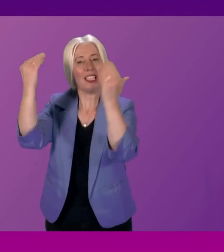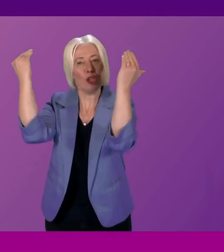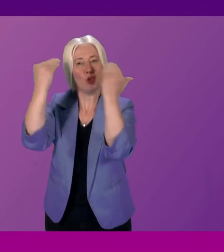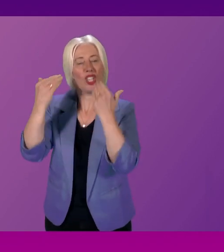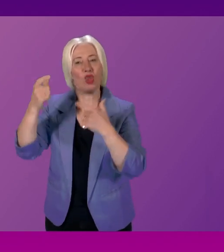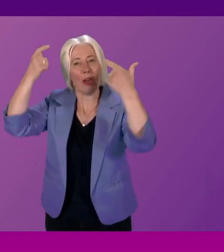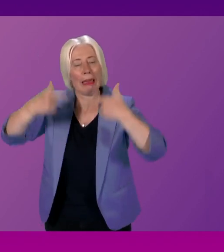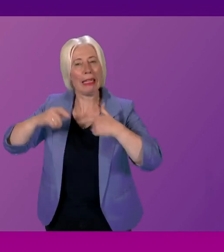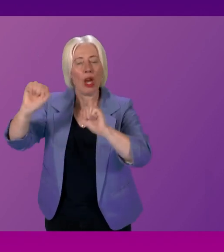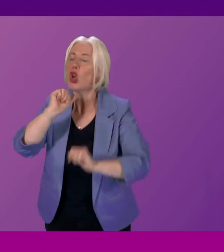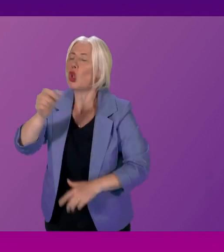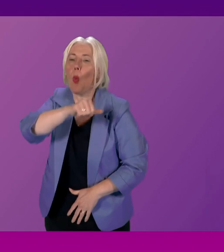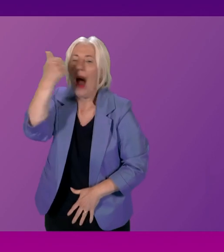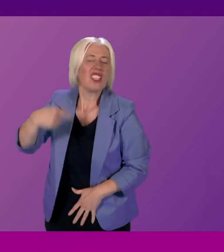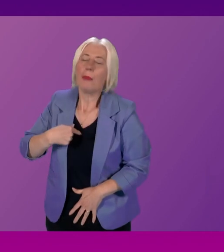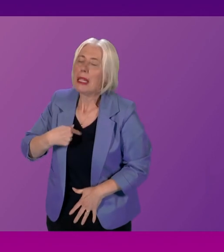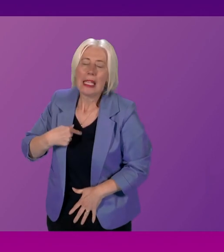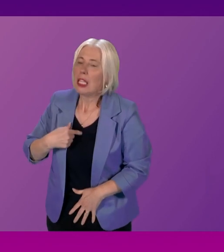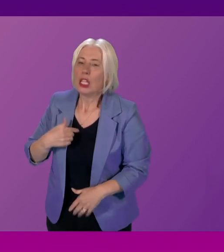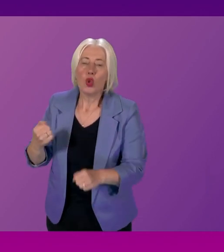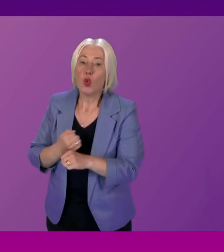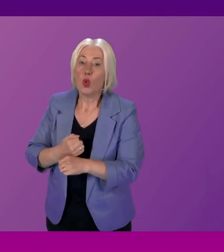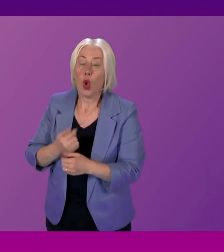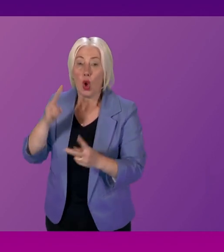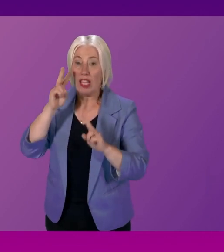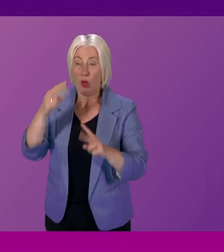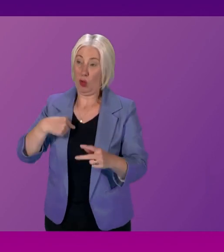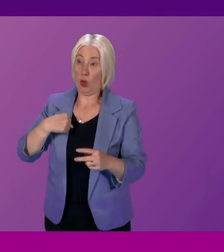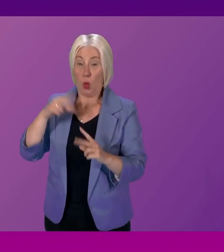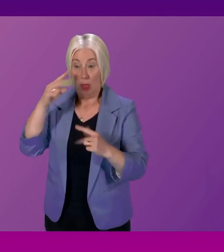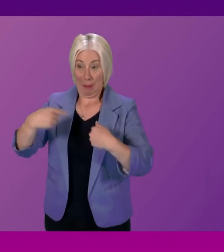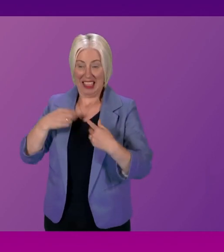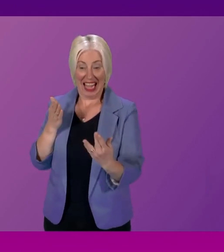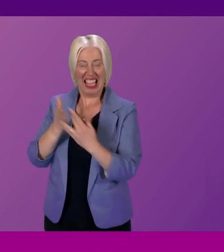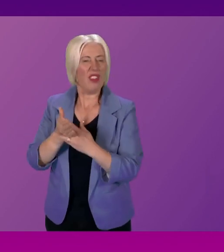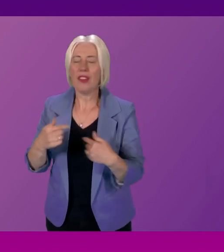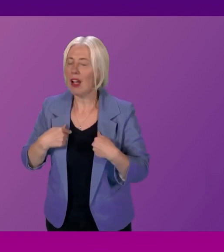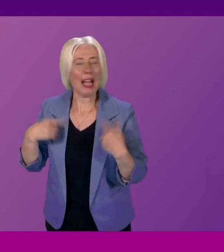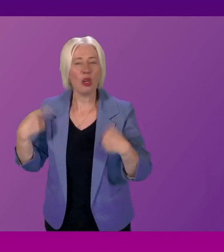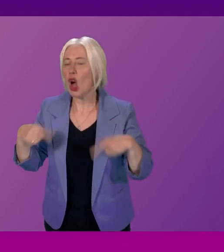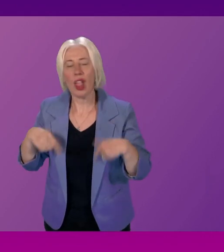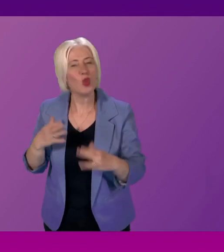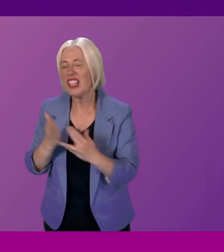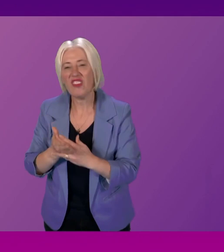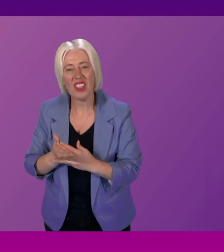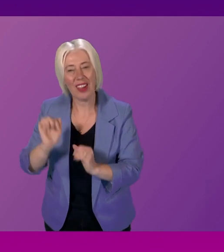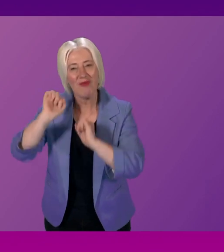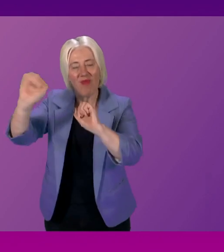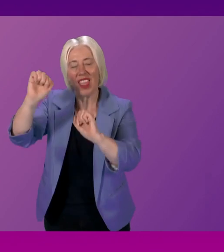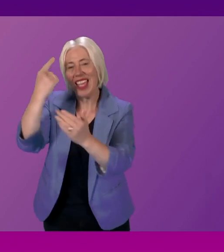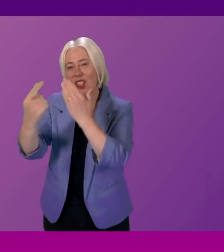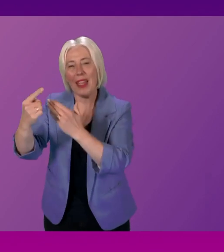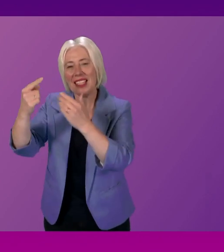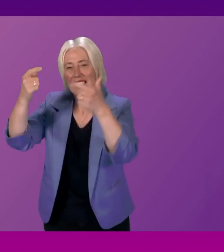Or certainly it would be unwise for me to do so, because that would be seen undoubtedly as interference with a decision made by the independent